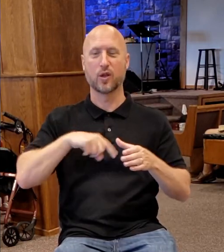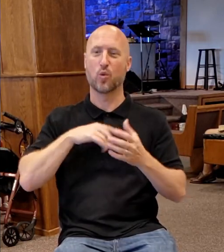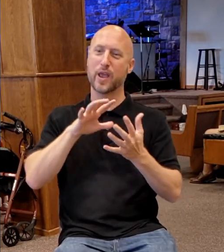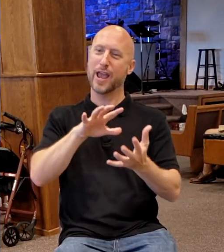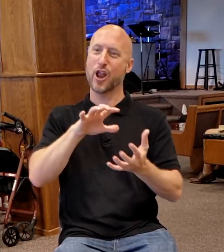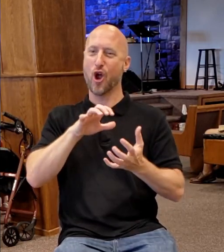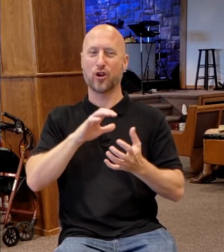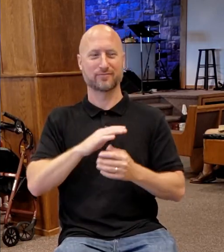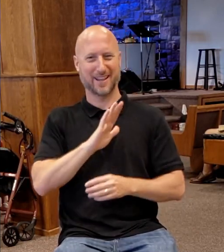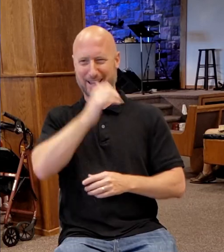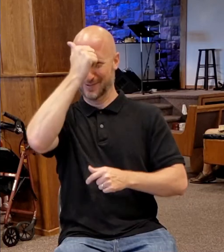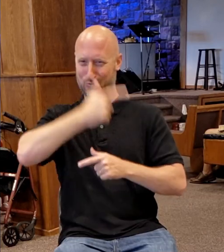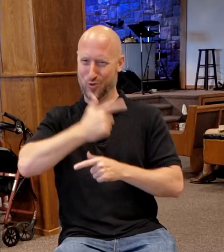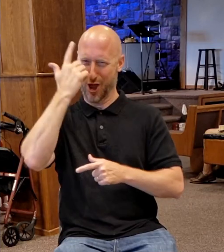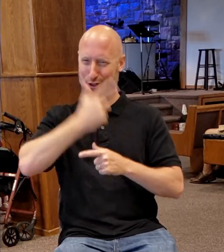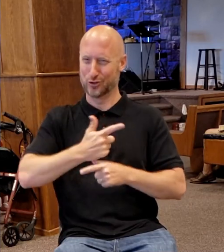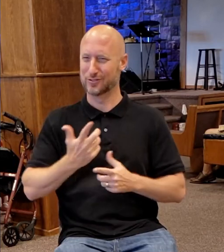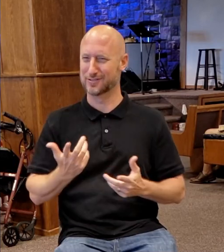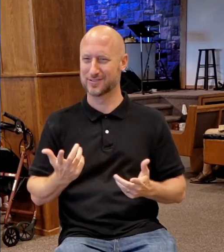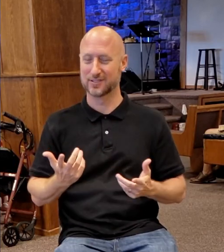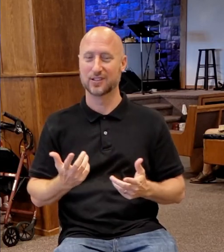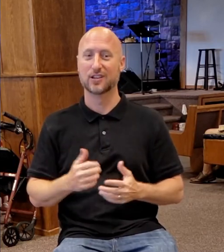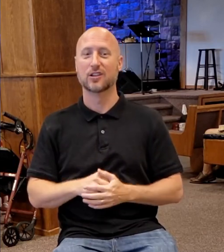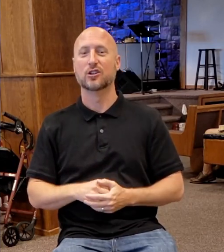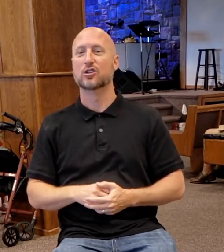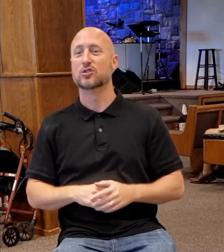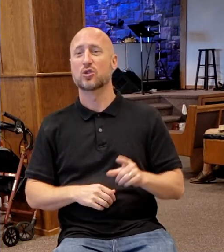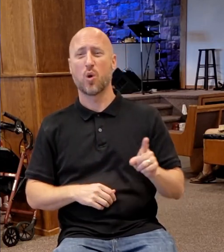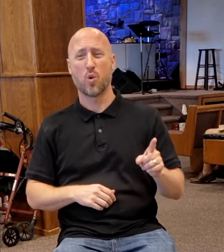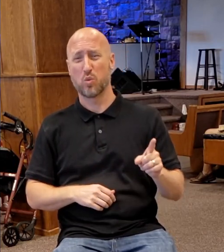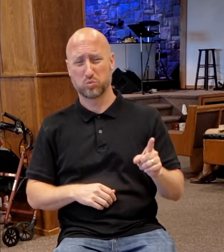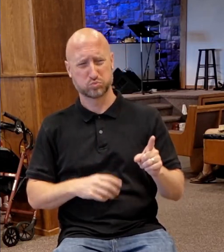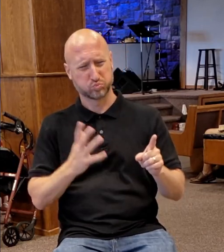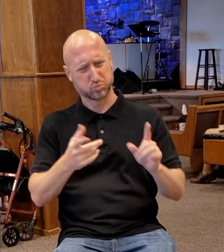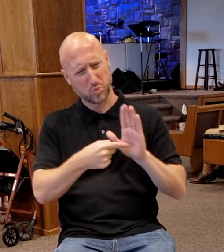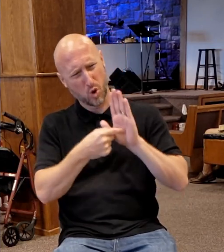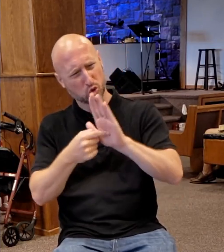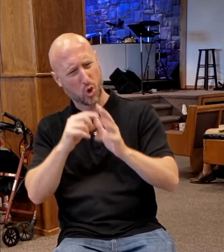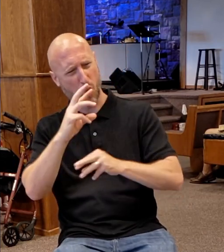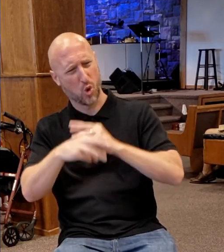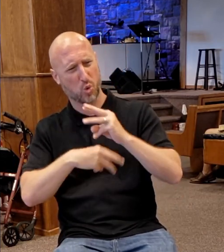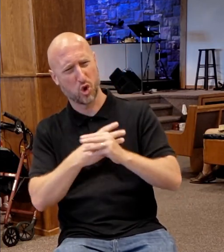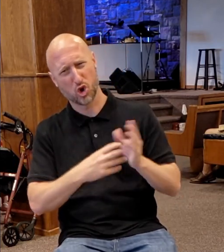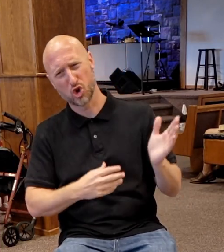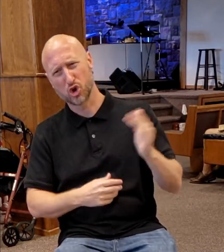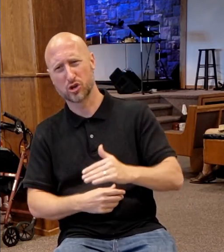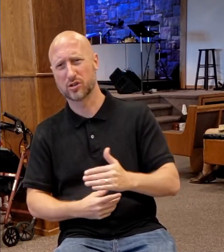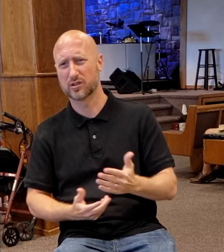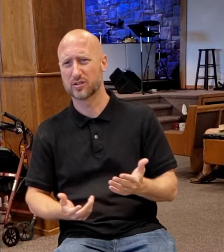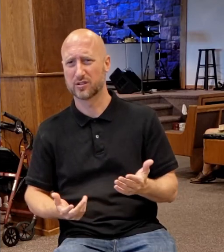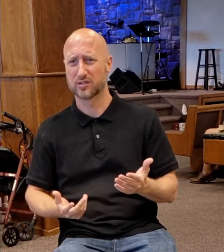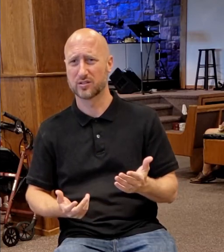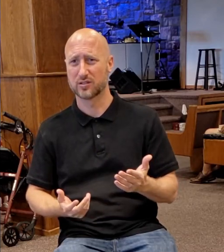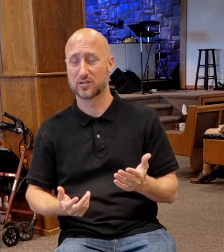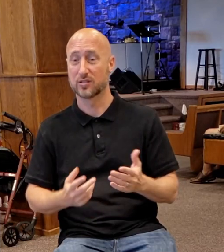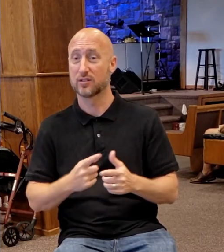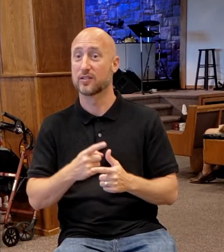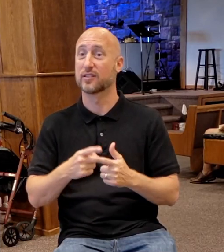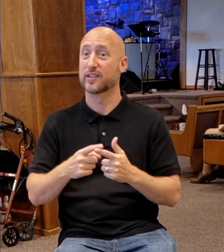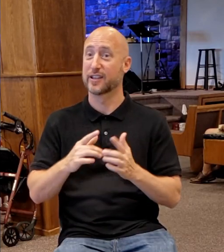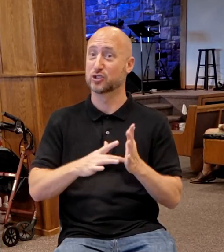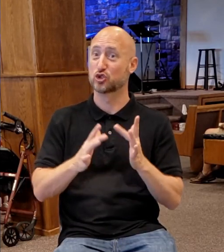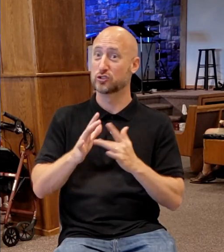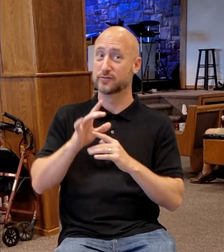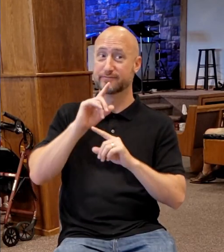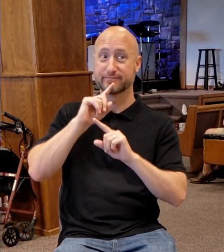it says they didn't believe. Go show yourself to the world, they say. Then Jesus said unto them,